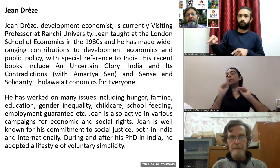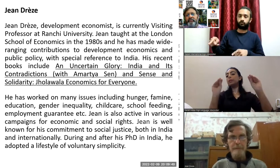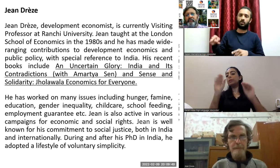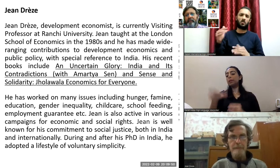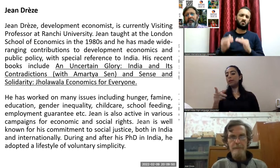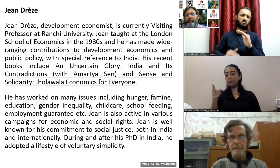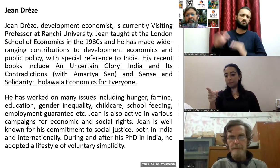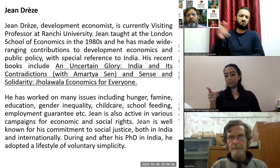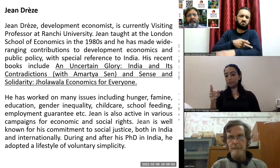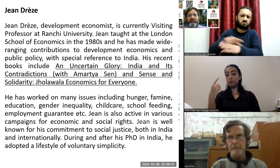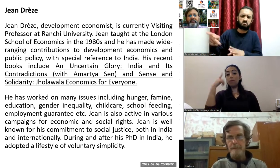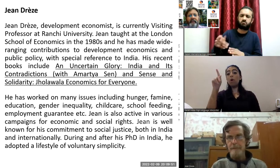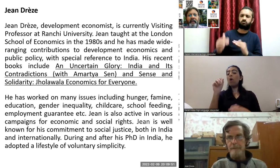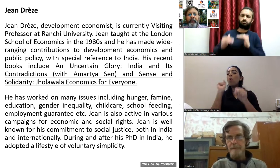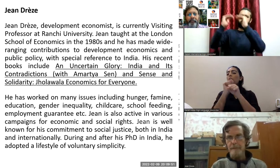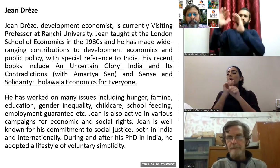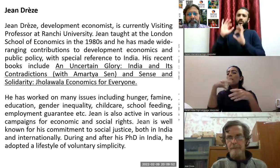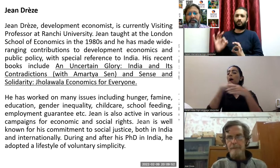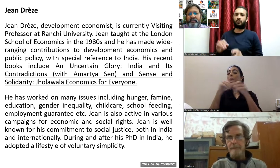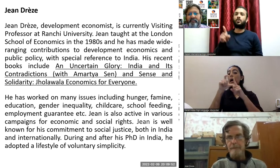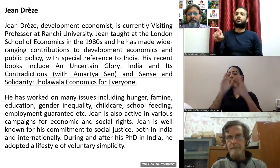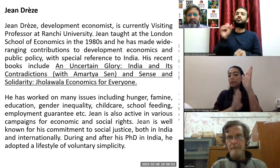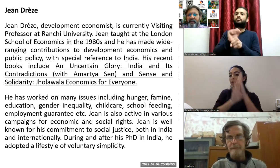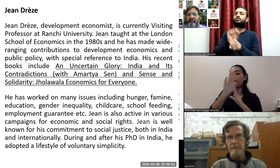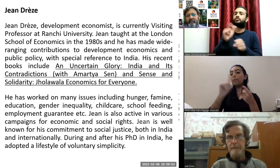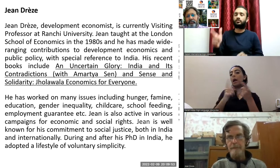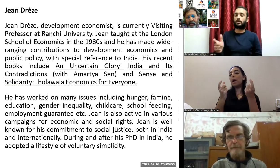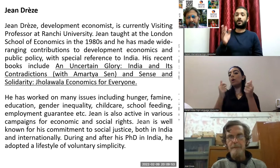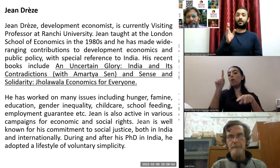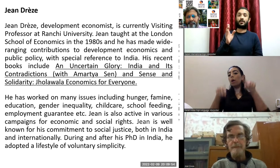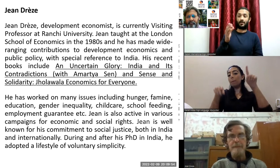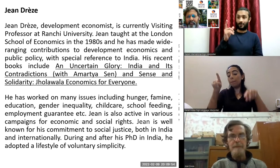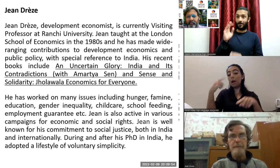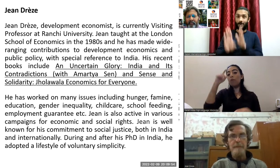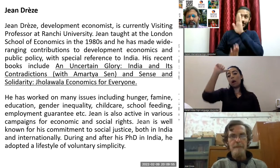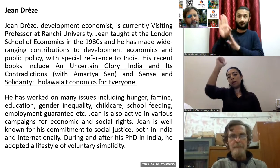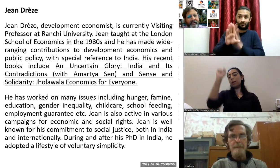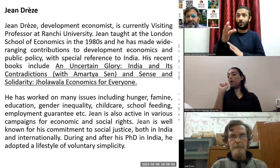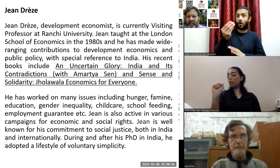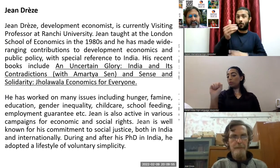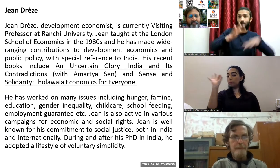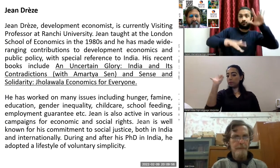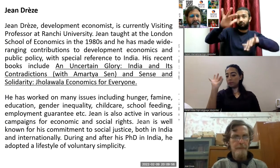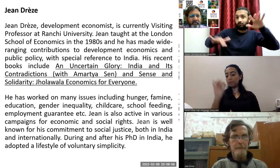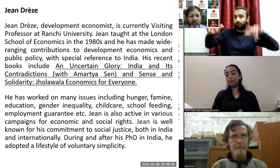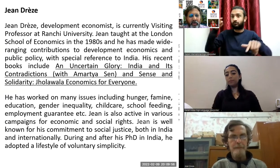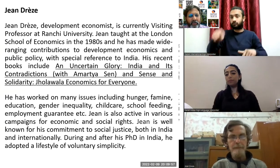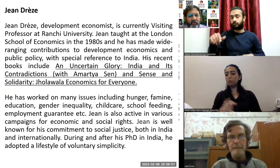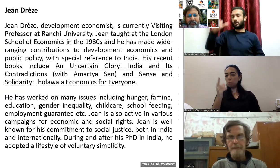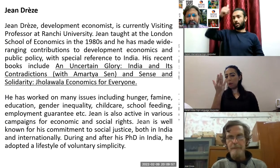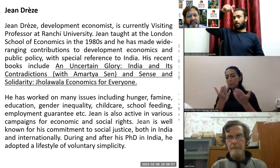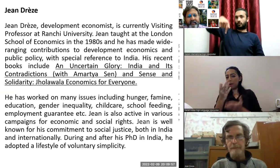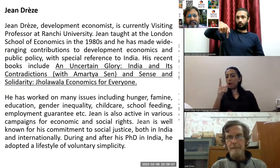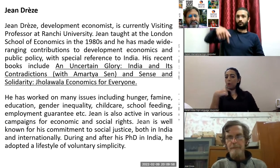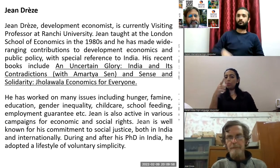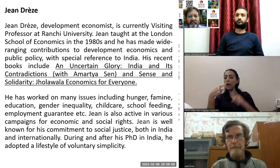contributions to development economics and public policy with special reference to india you might have seen him on